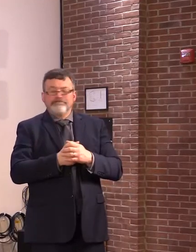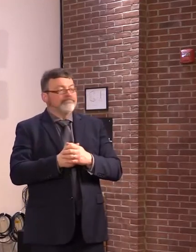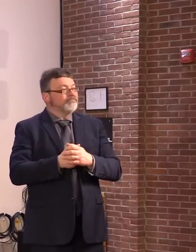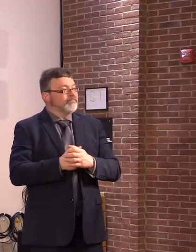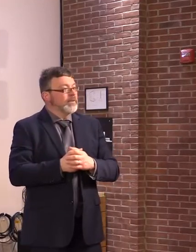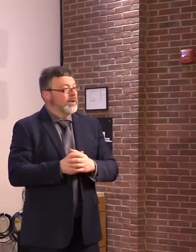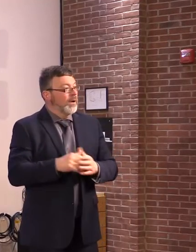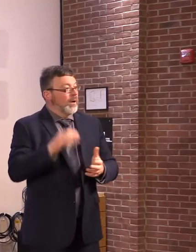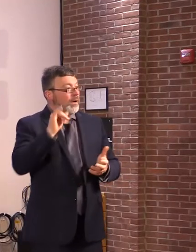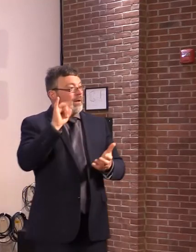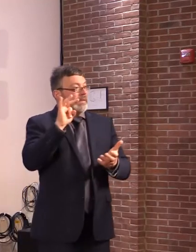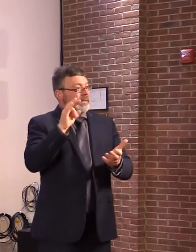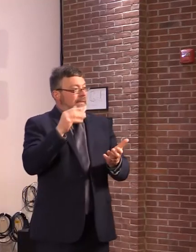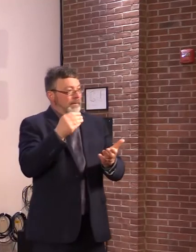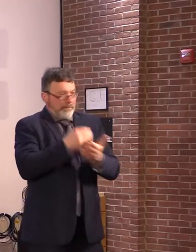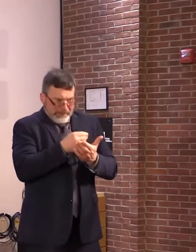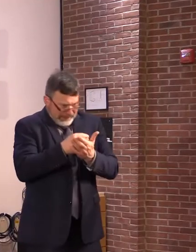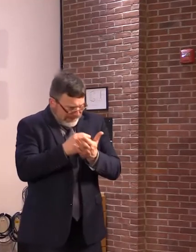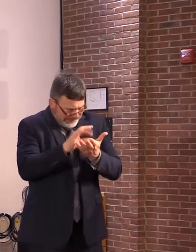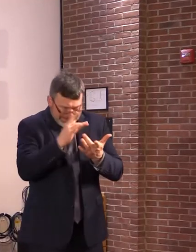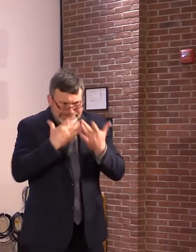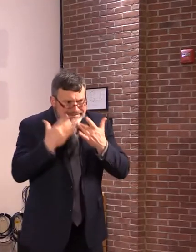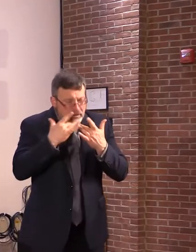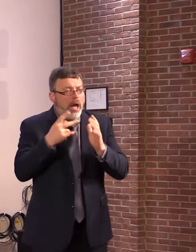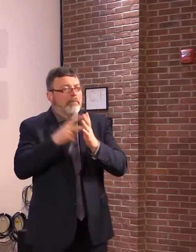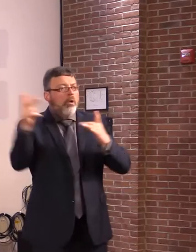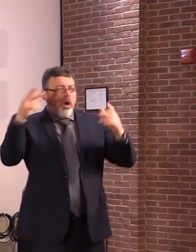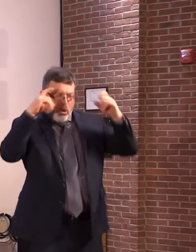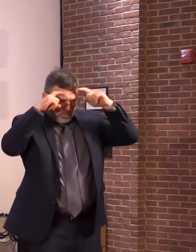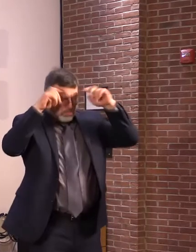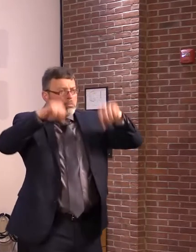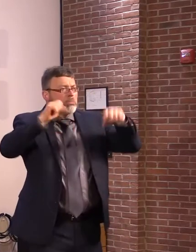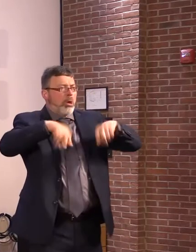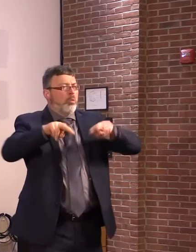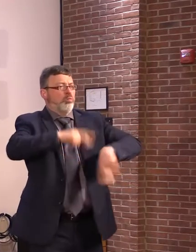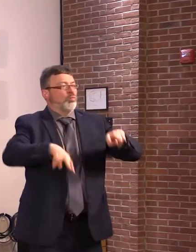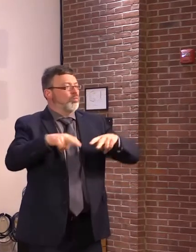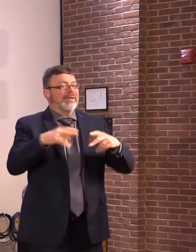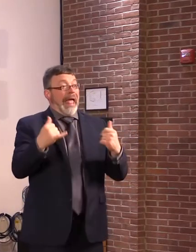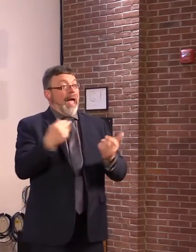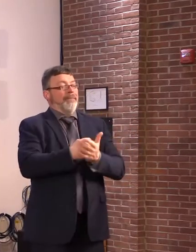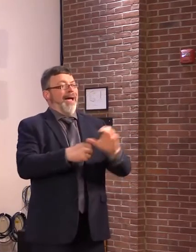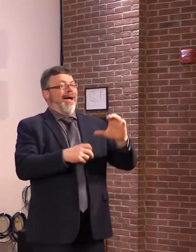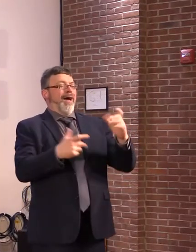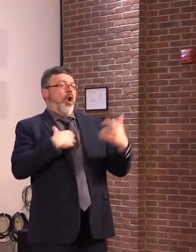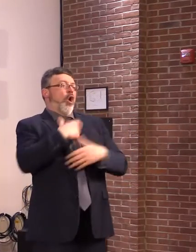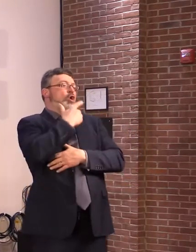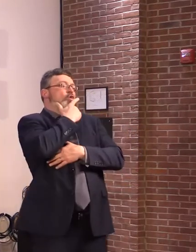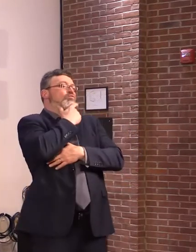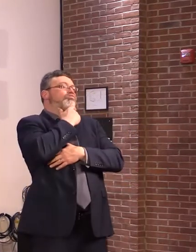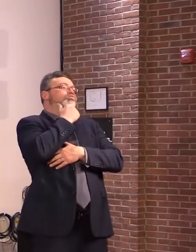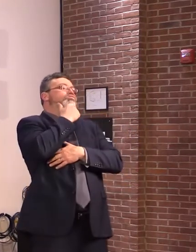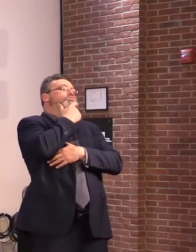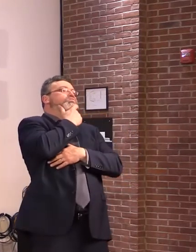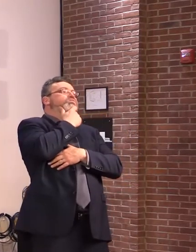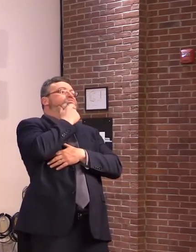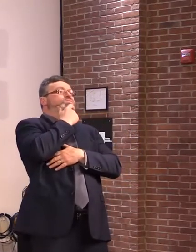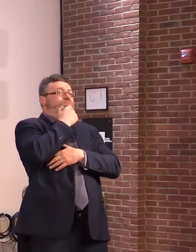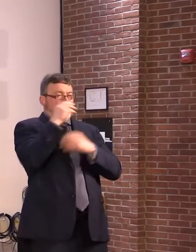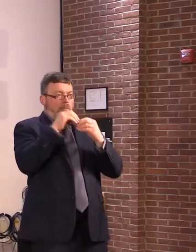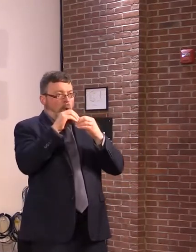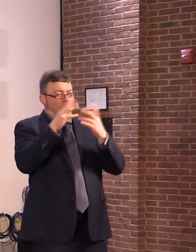out. But the more money you have, the more difficult the decisions are. And I think, you know, with the pandemic, I want to,